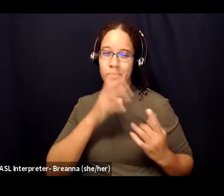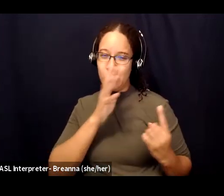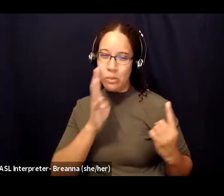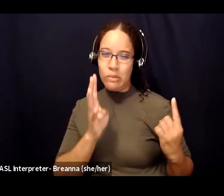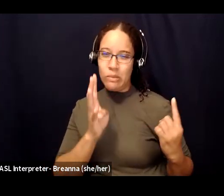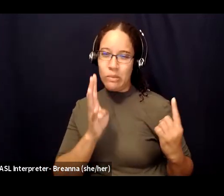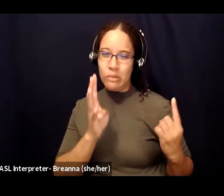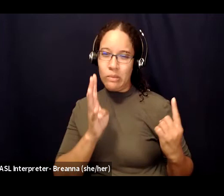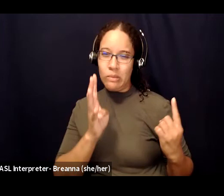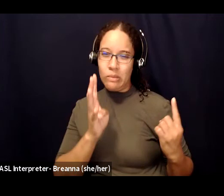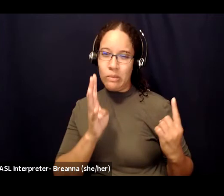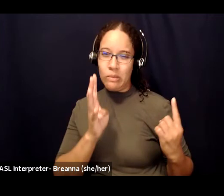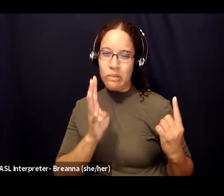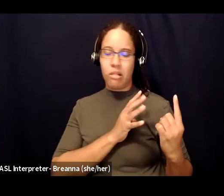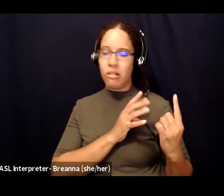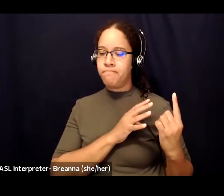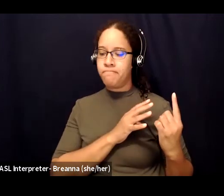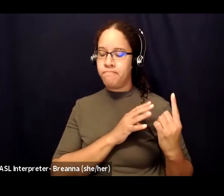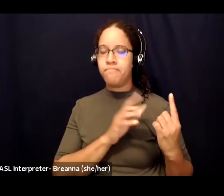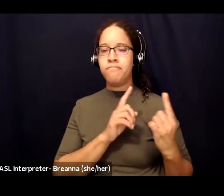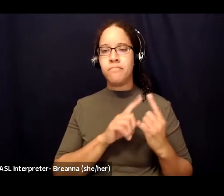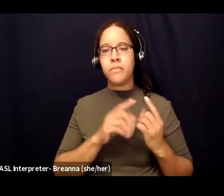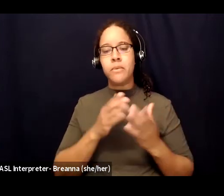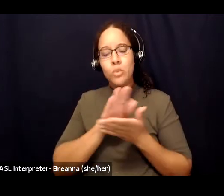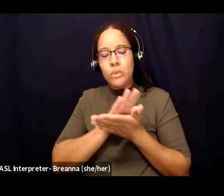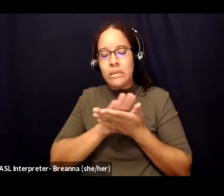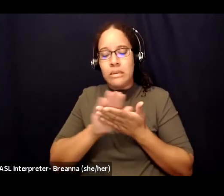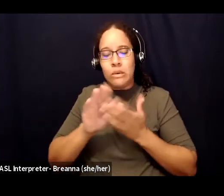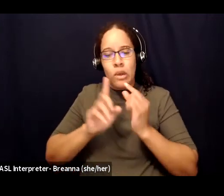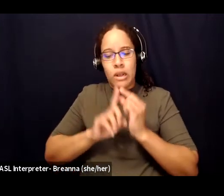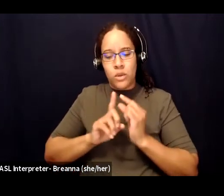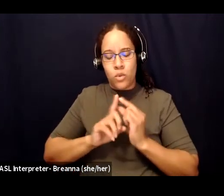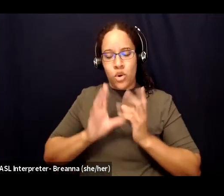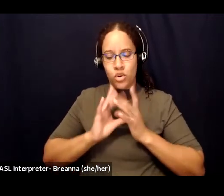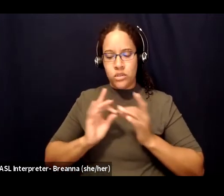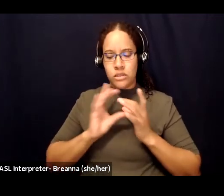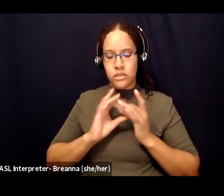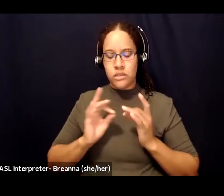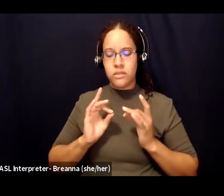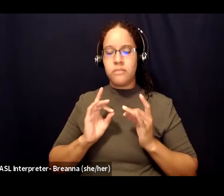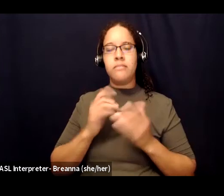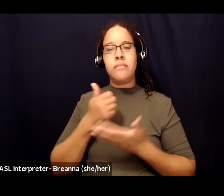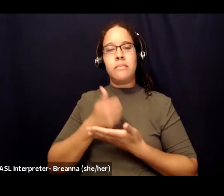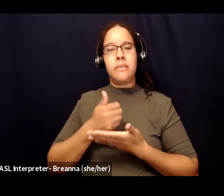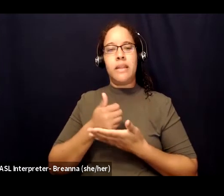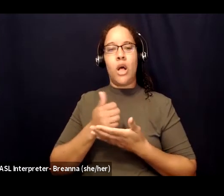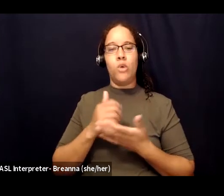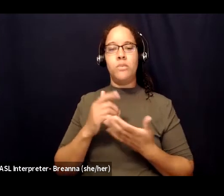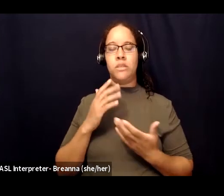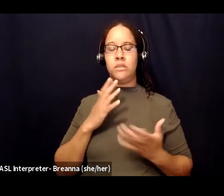Saying these words to yourself realigns you with the part of you that gets left out in the dark most days and